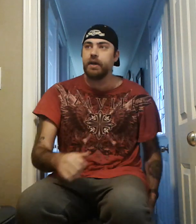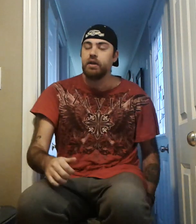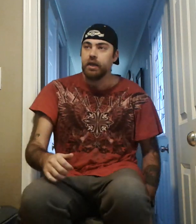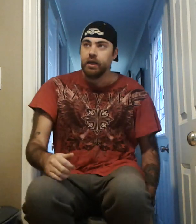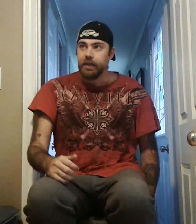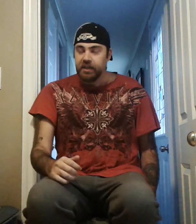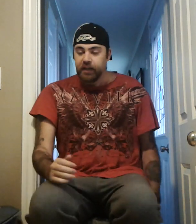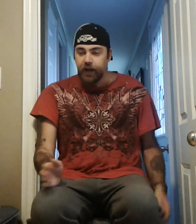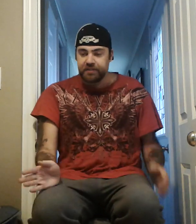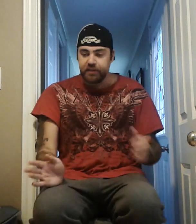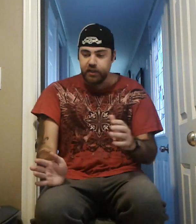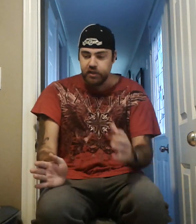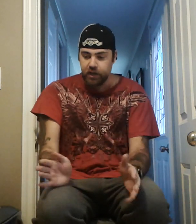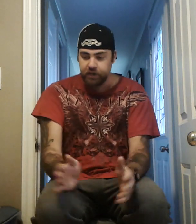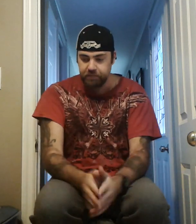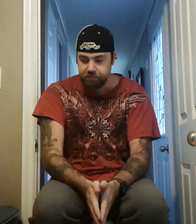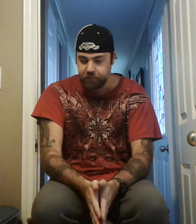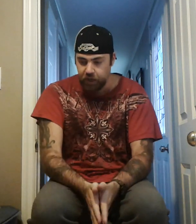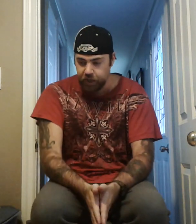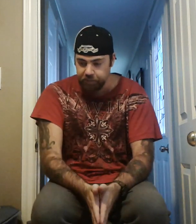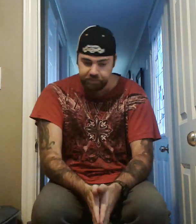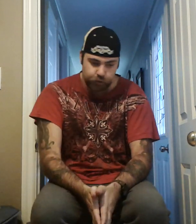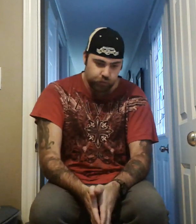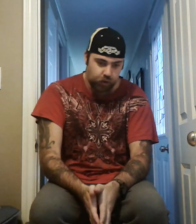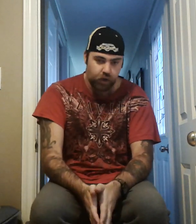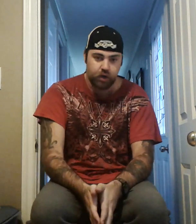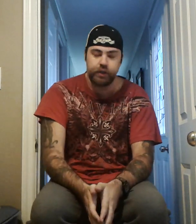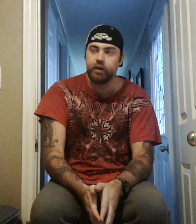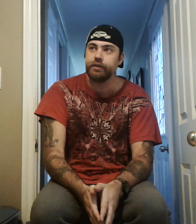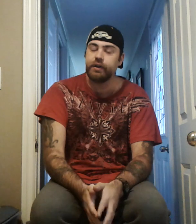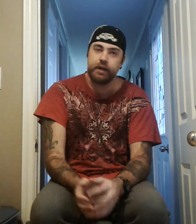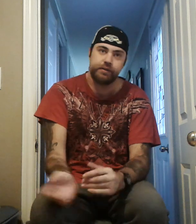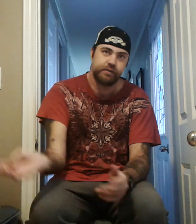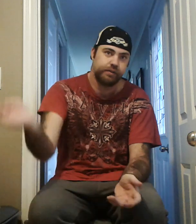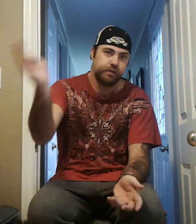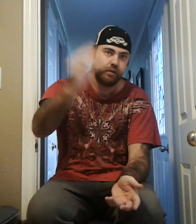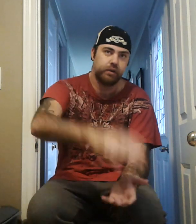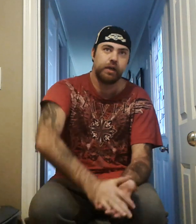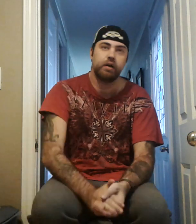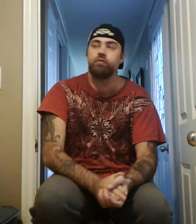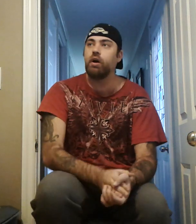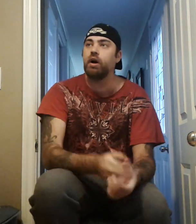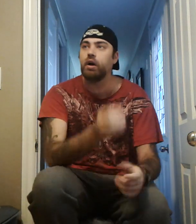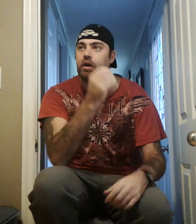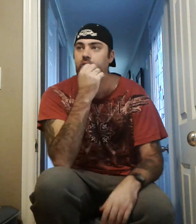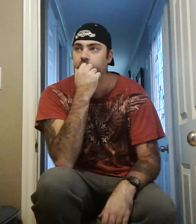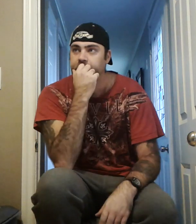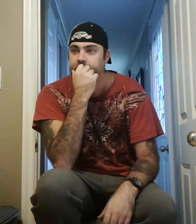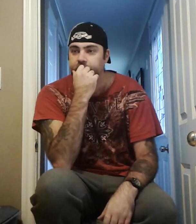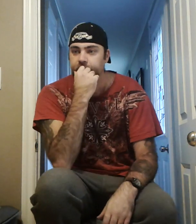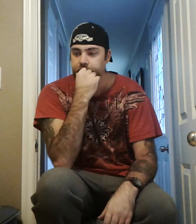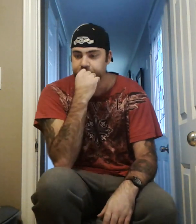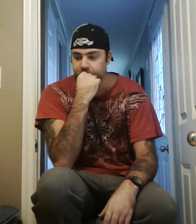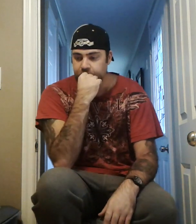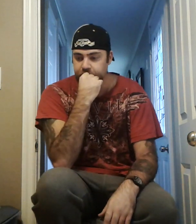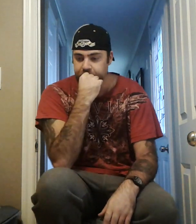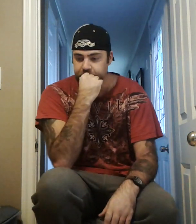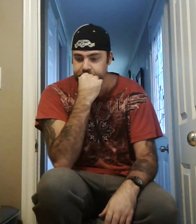but I've seen Raw, you know, the next night on Raw, them talking about